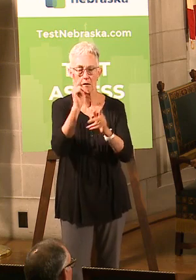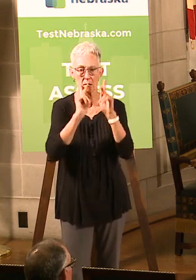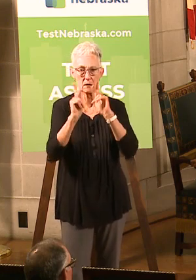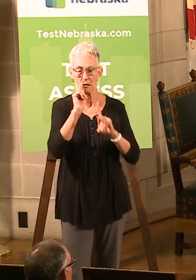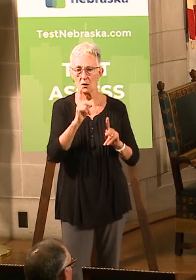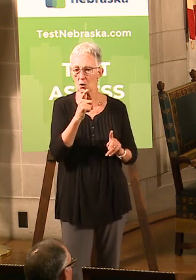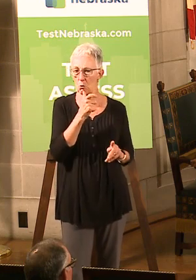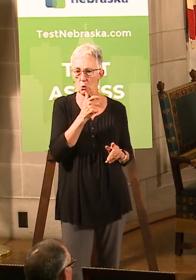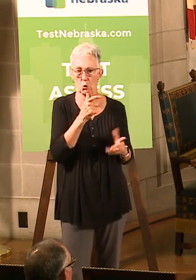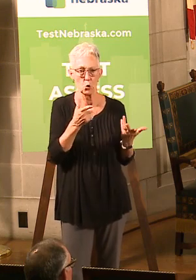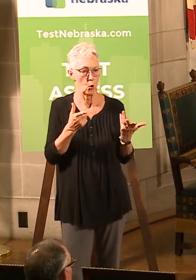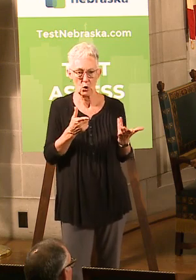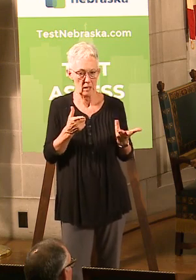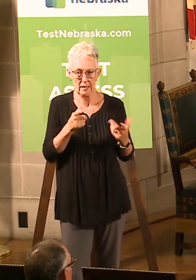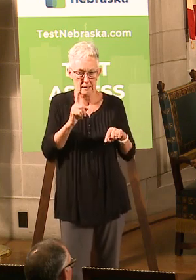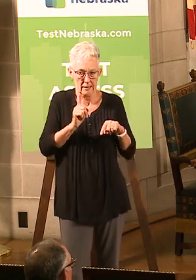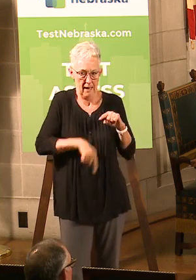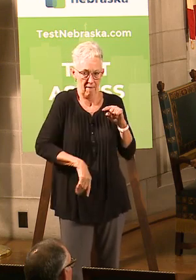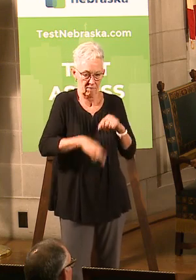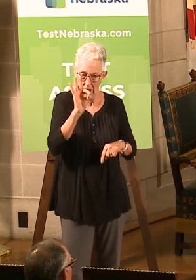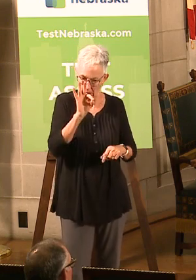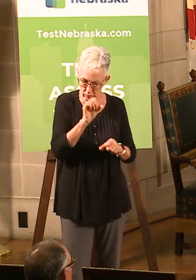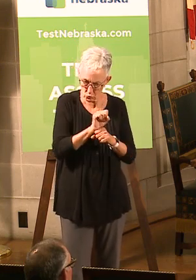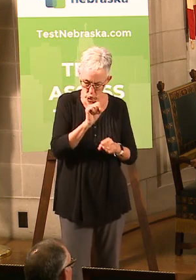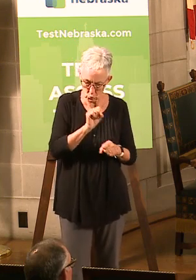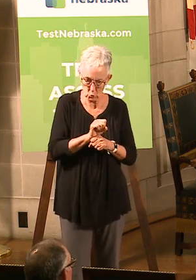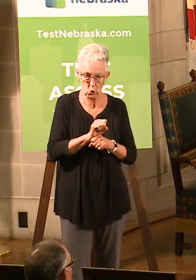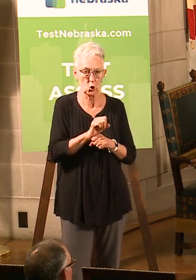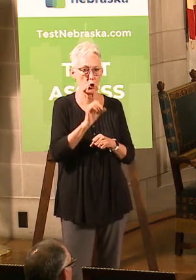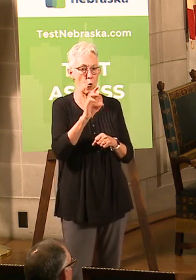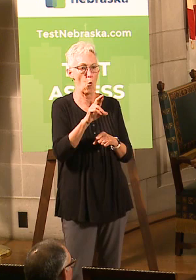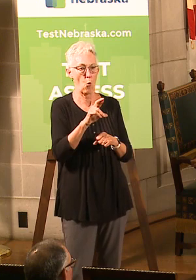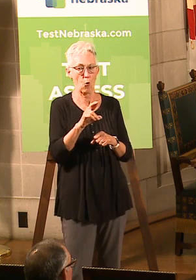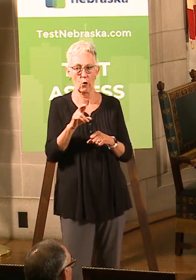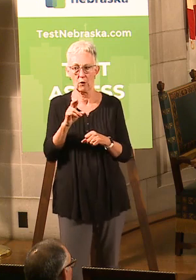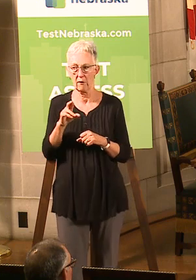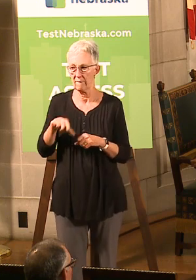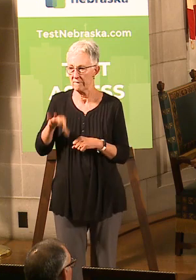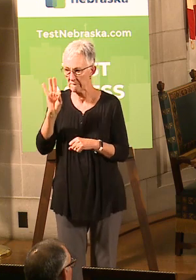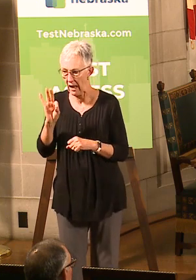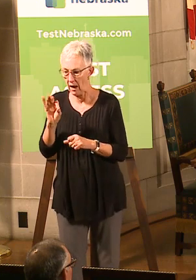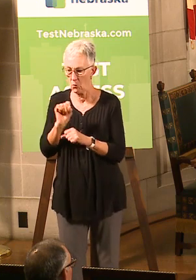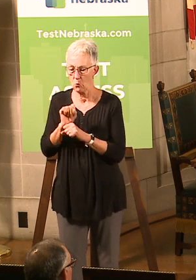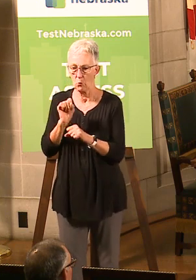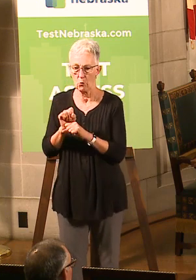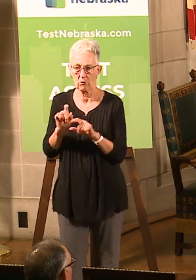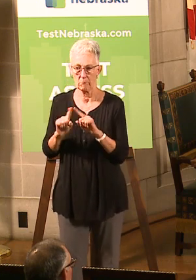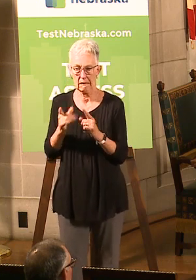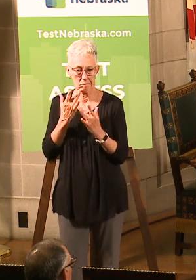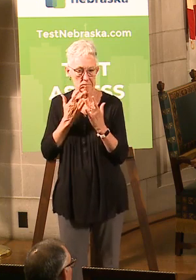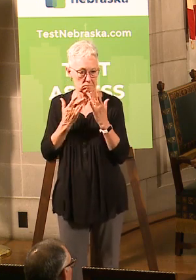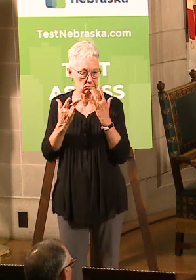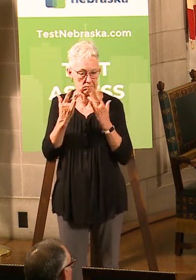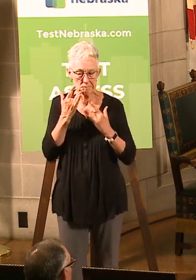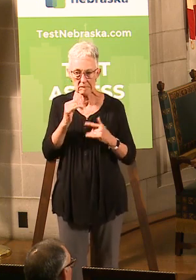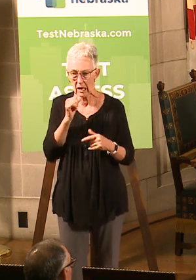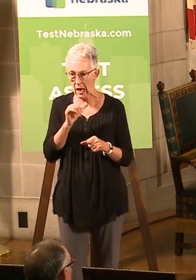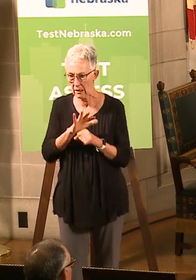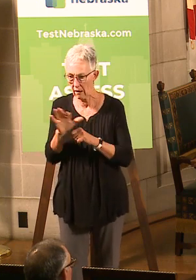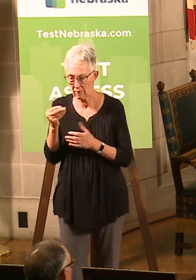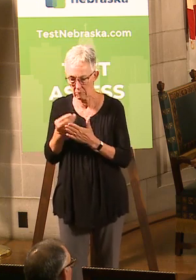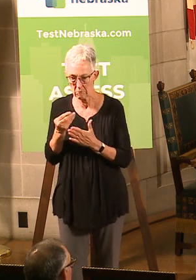that have been unemployed or underemployed as a result of COVID-19, obtain community scholarships